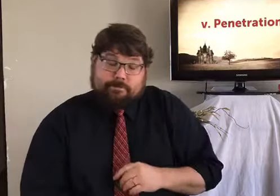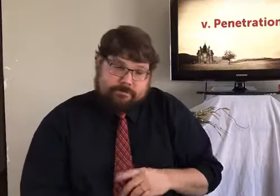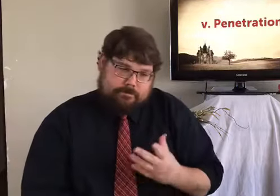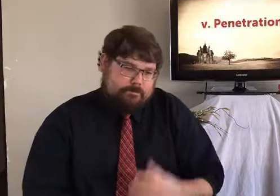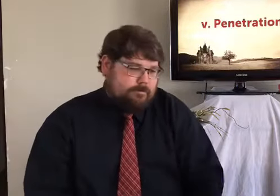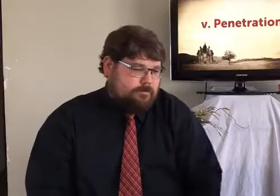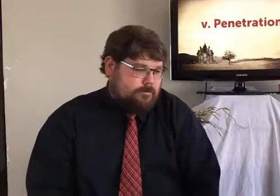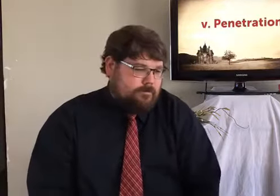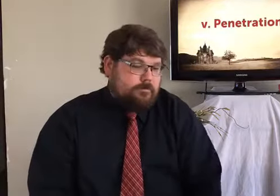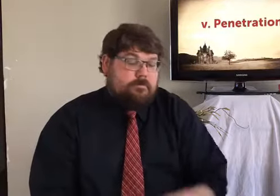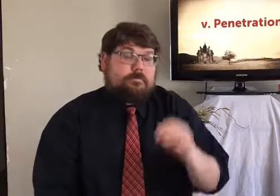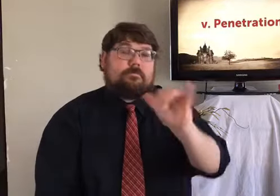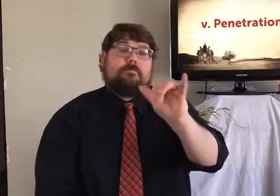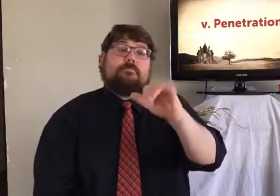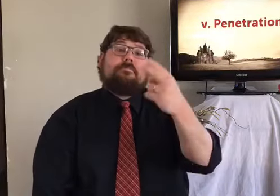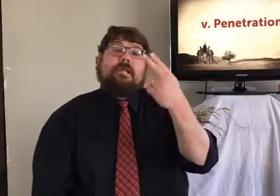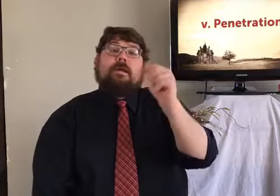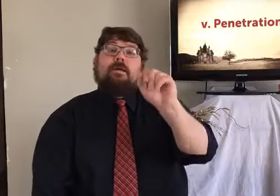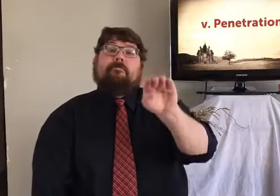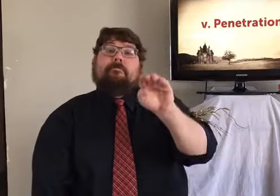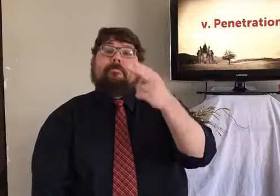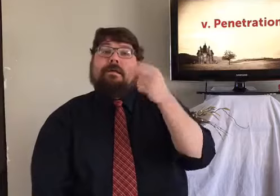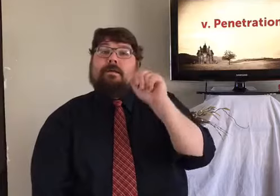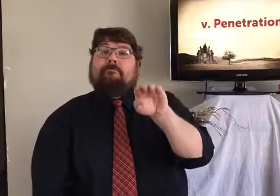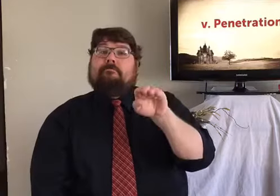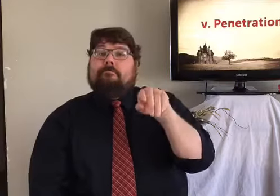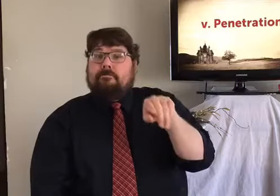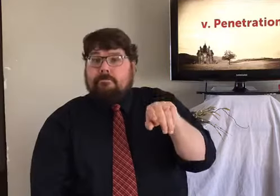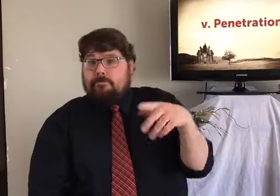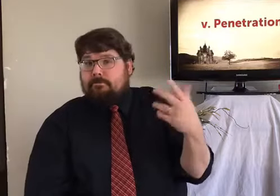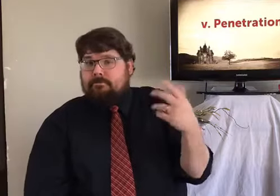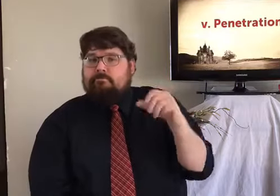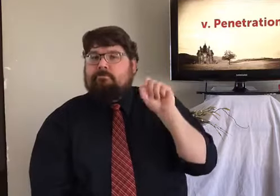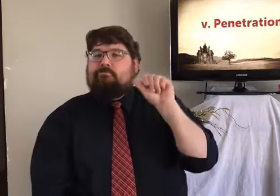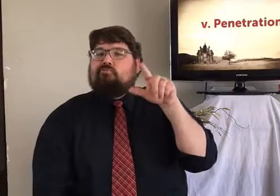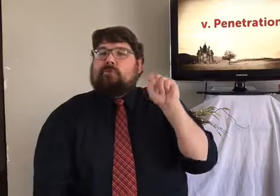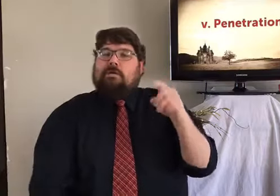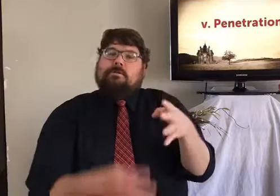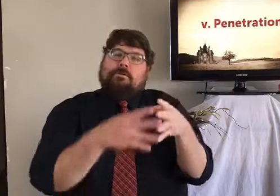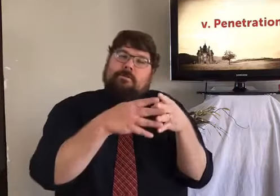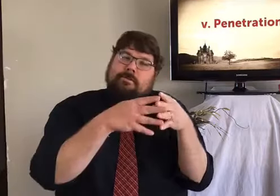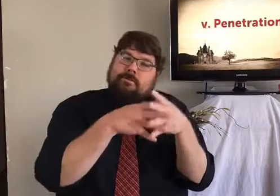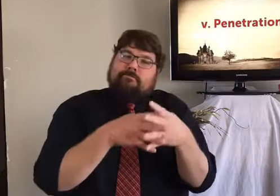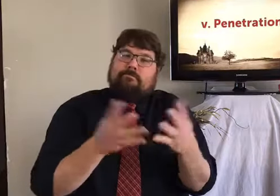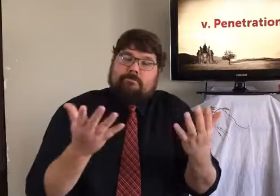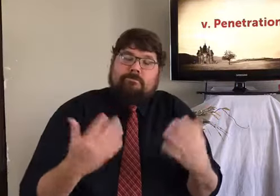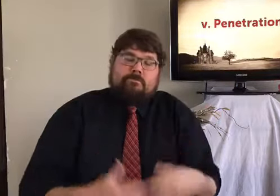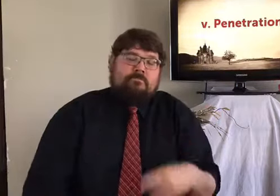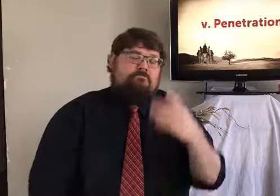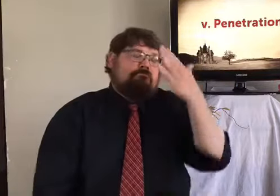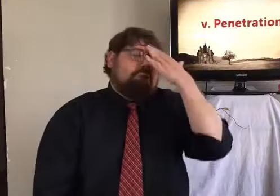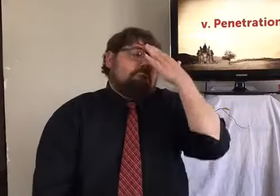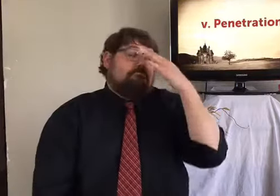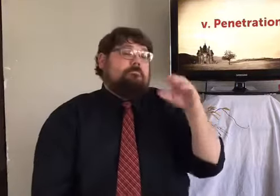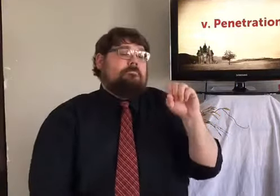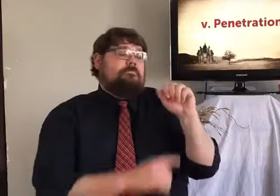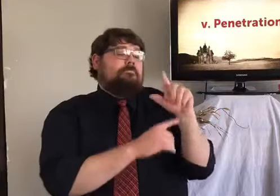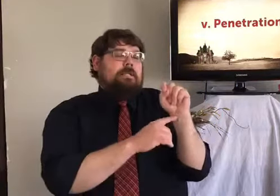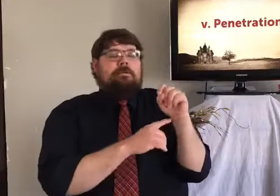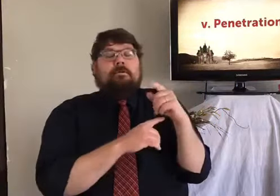Left it amazing. Makes you hungry. I'm sorry about that. But, you know, ham can do the same thing. Ham uses